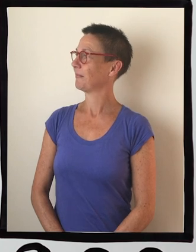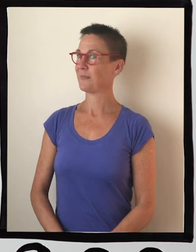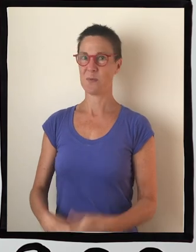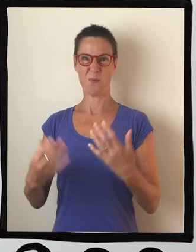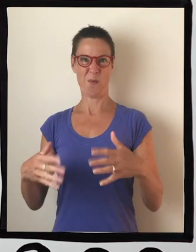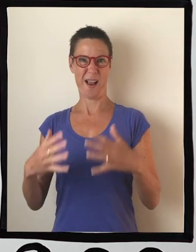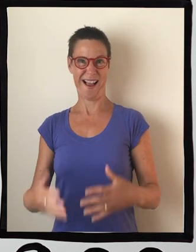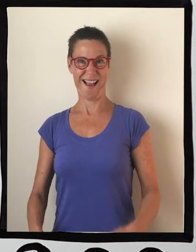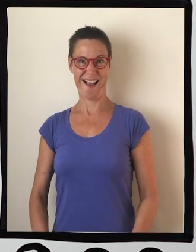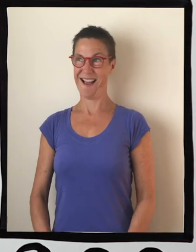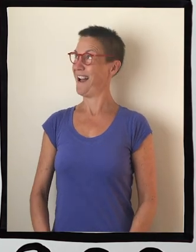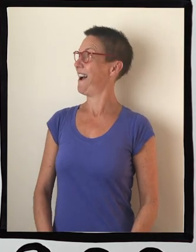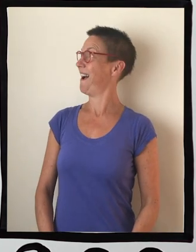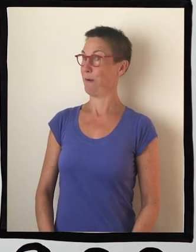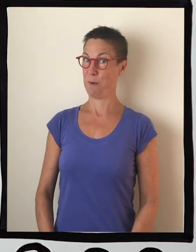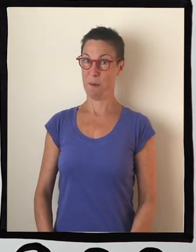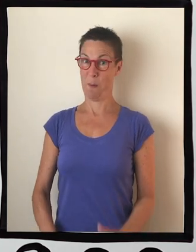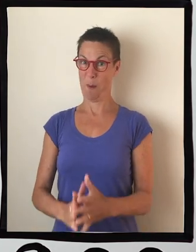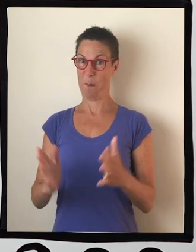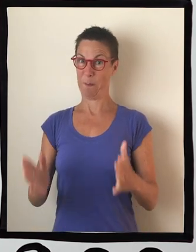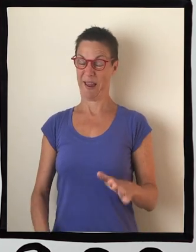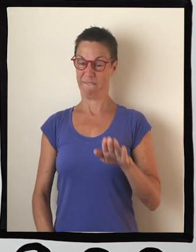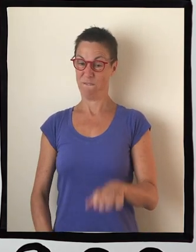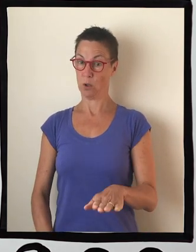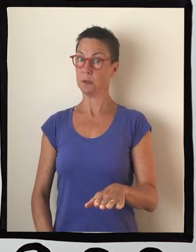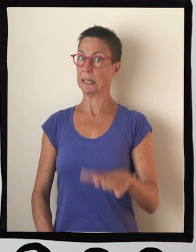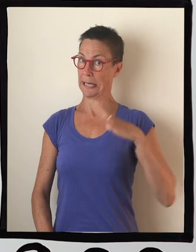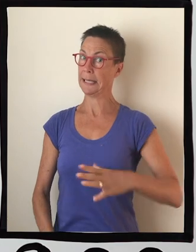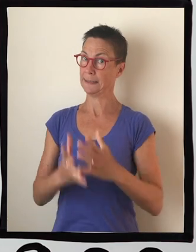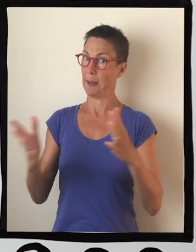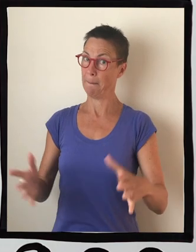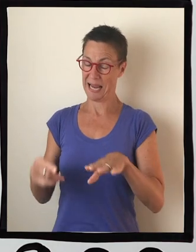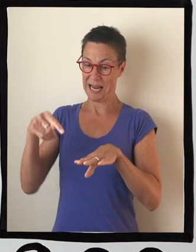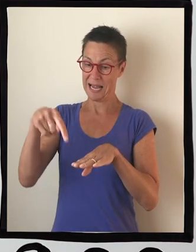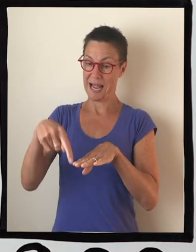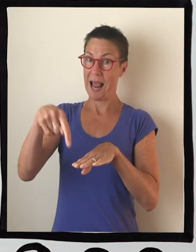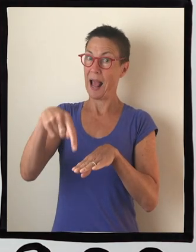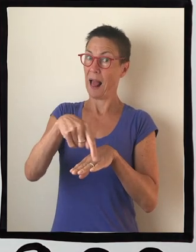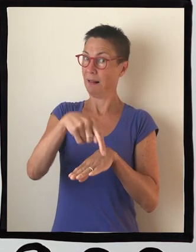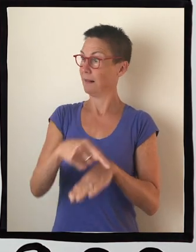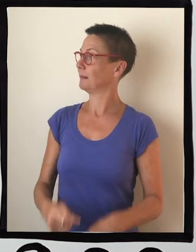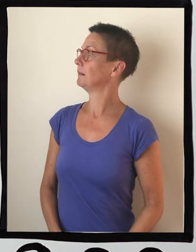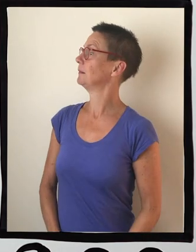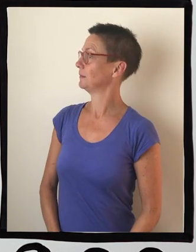we go. Big foot. Big toe nails. Okay. Giant toe nail. One. Two.